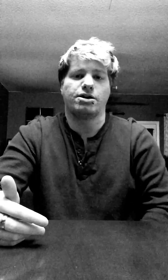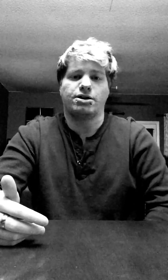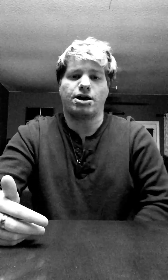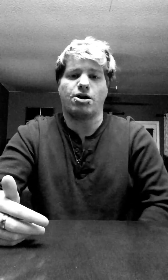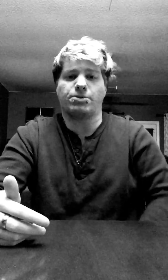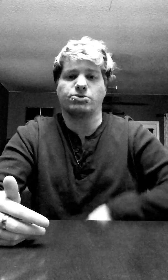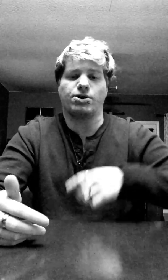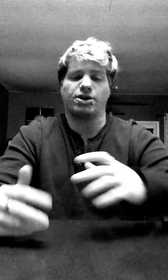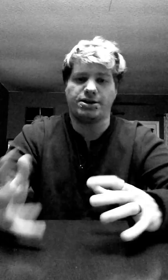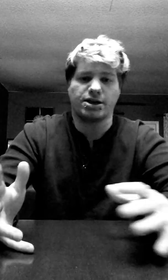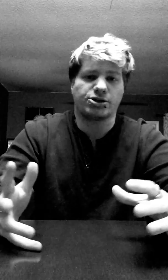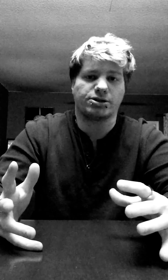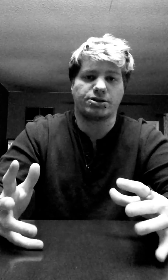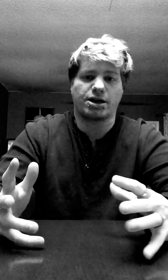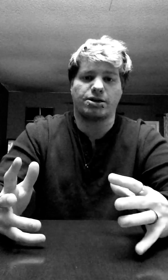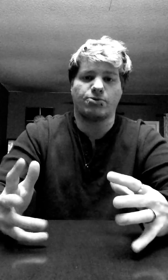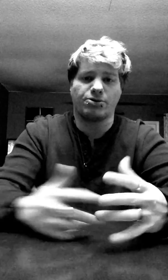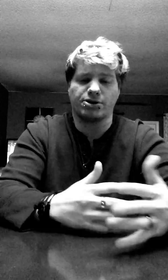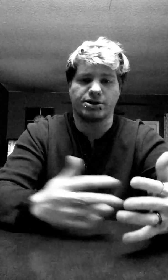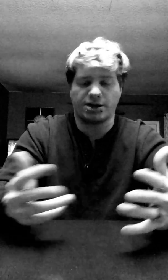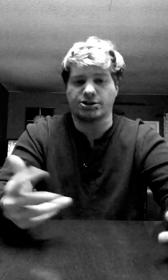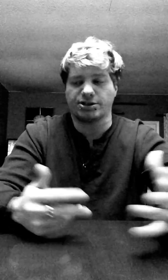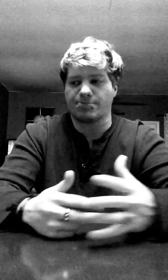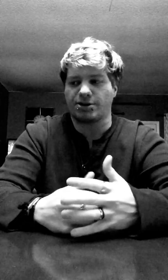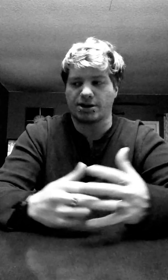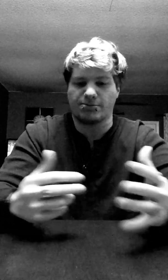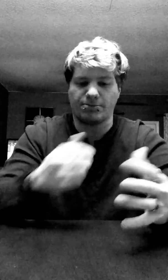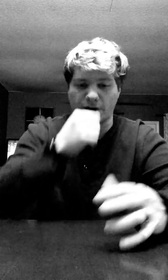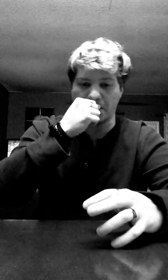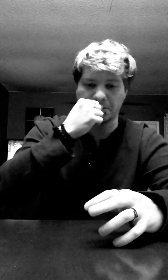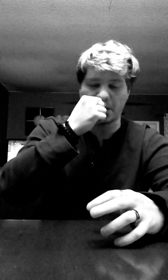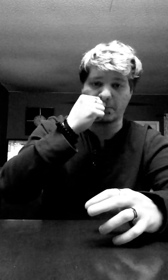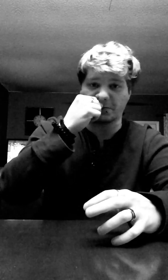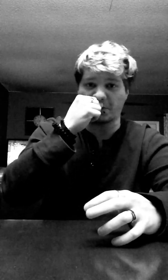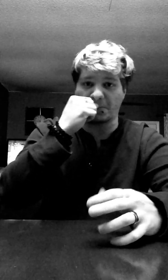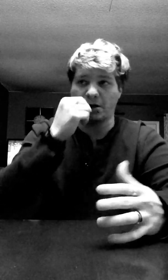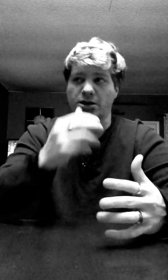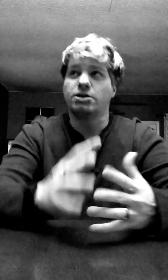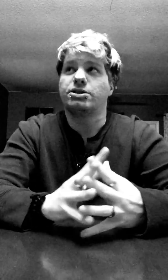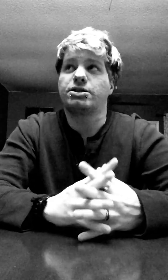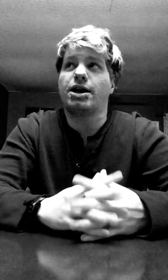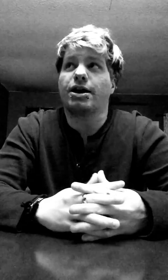help us with addictions, that can, well, there is addictions yet, but it can, uh, stop us from sinning.